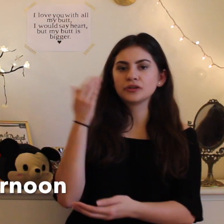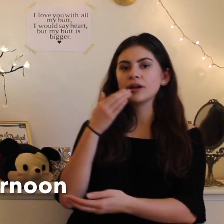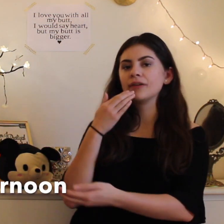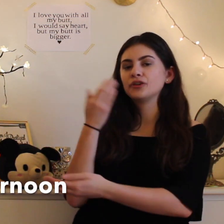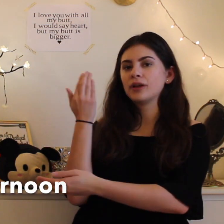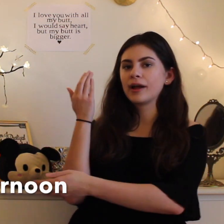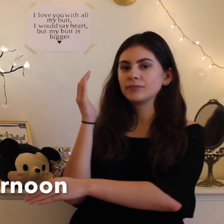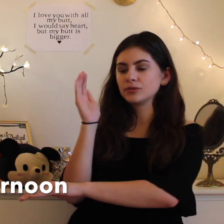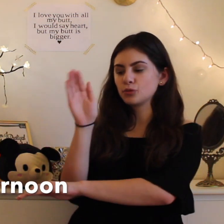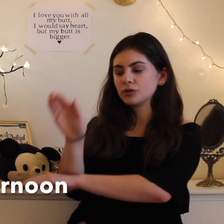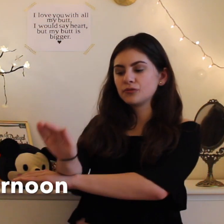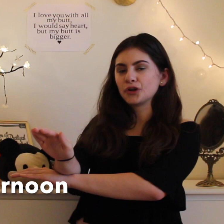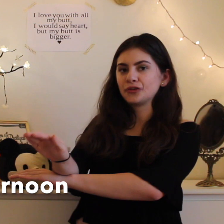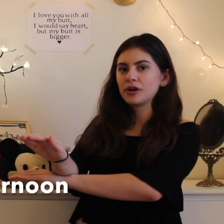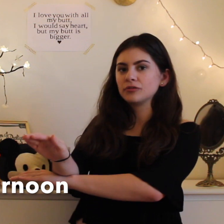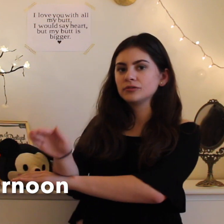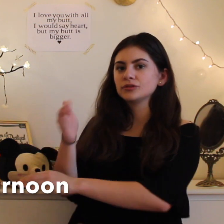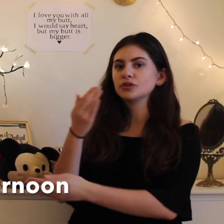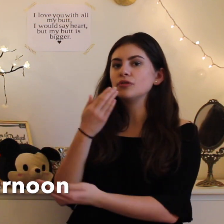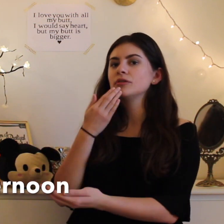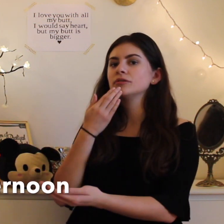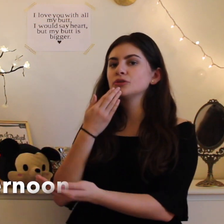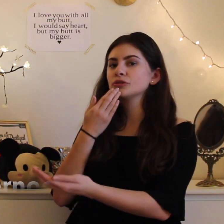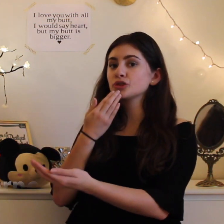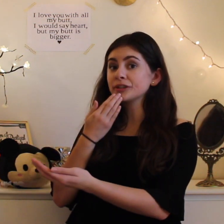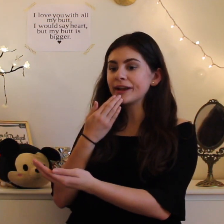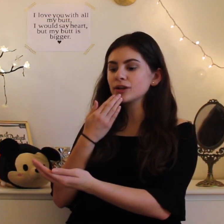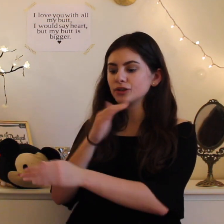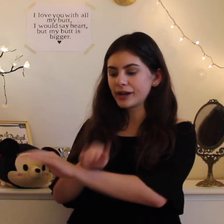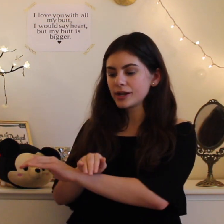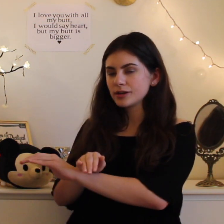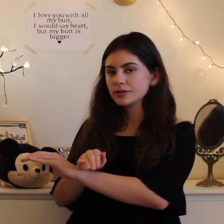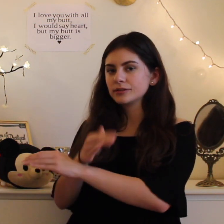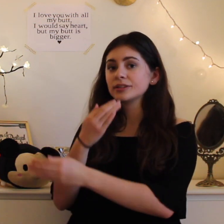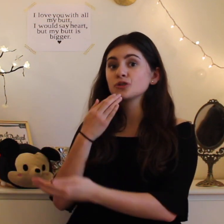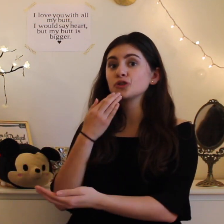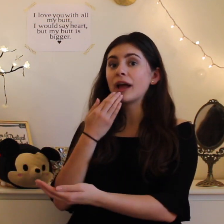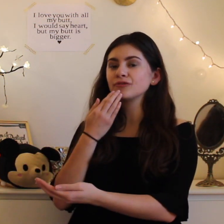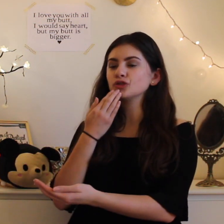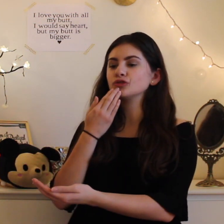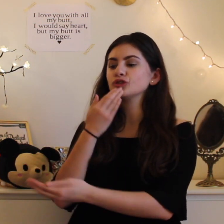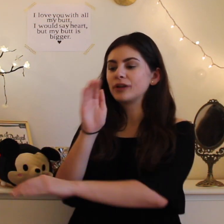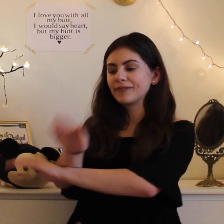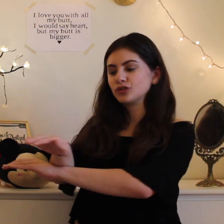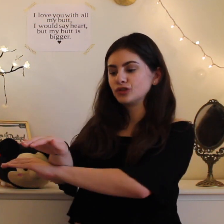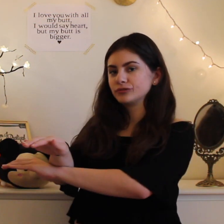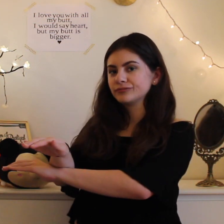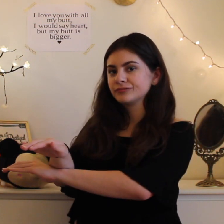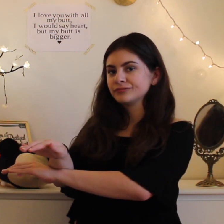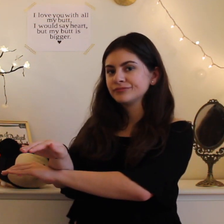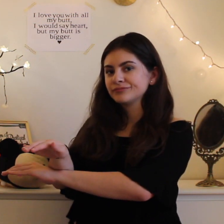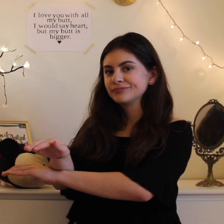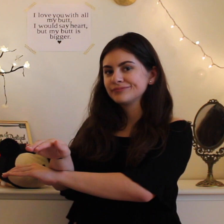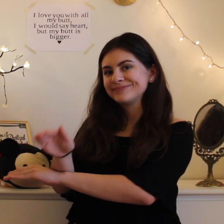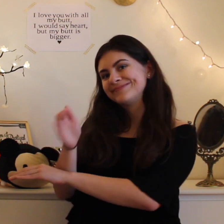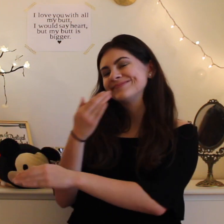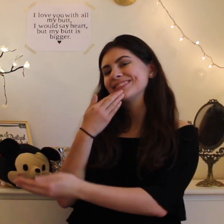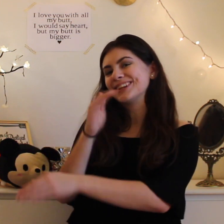you're gonna have your hands more farther out so this was good night good night this is good afternoon good afternoon good